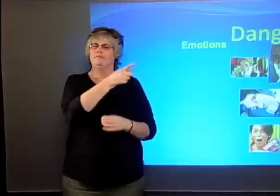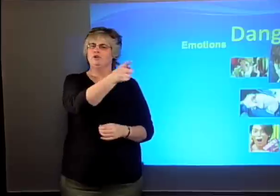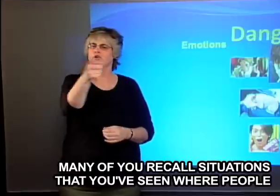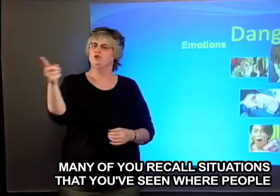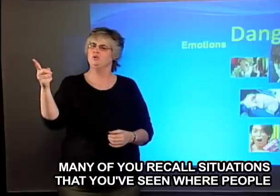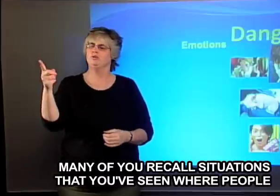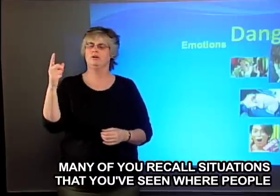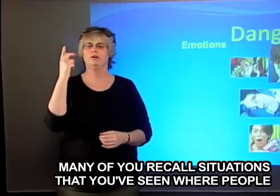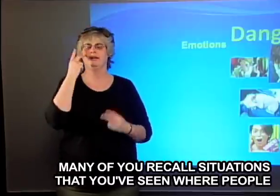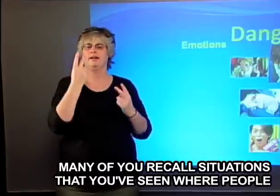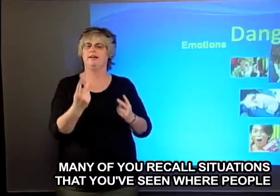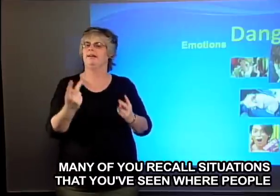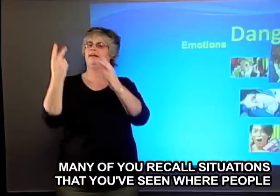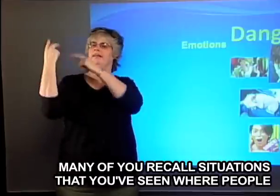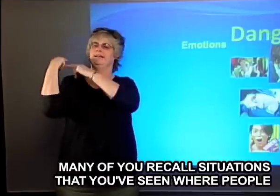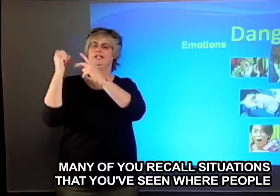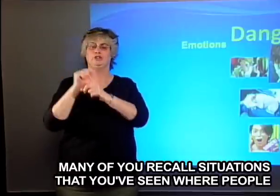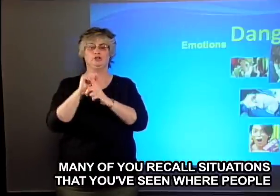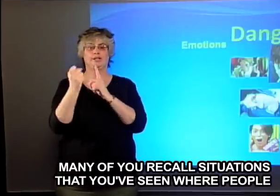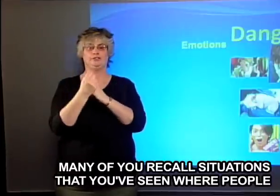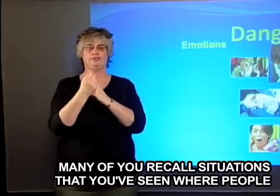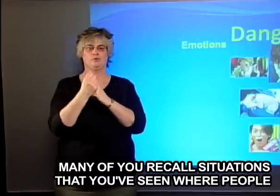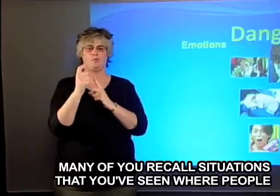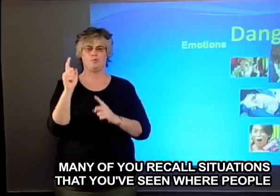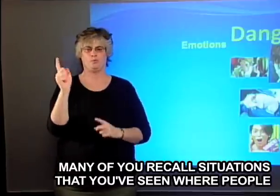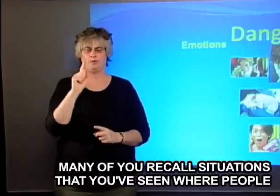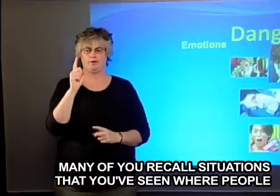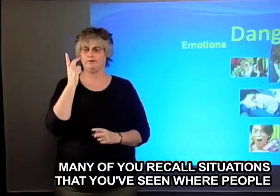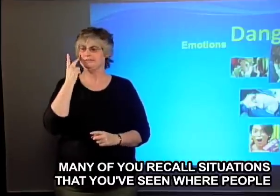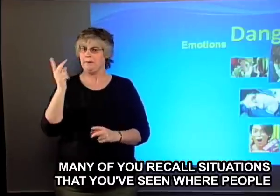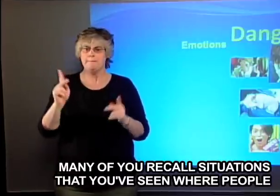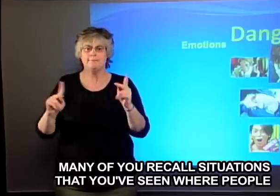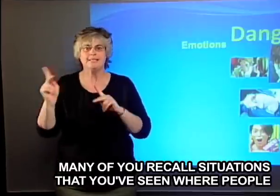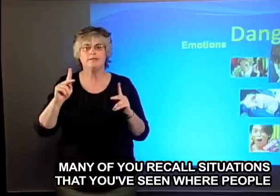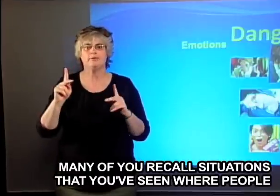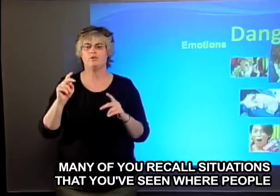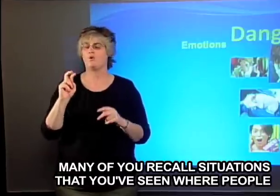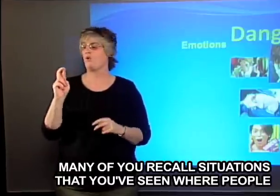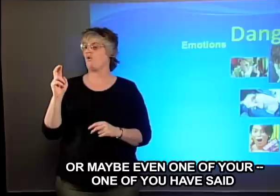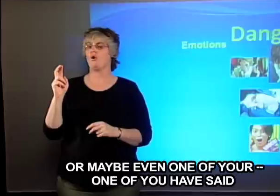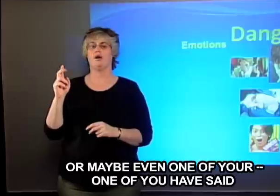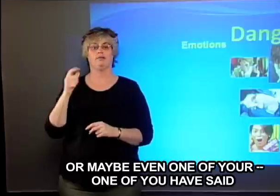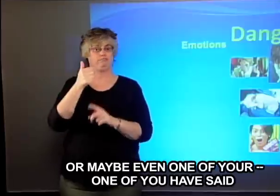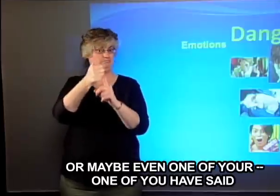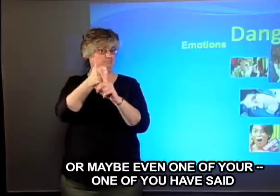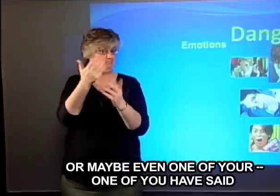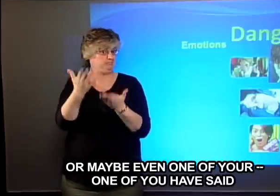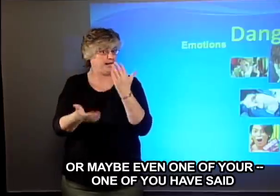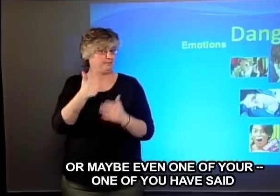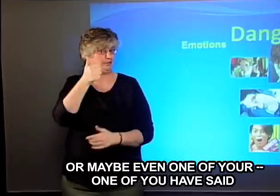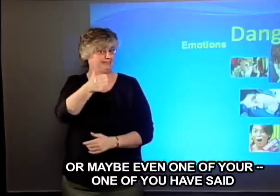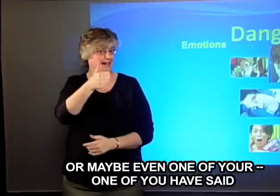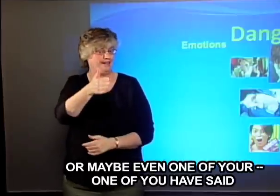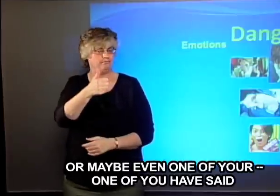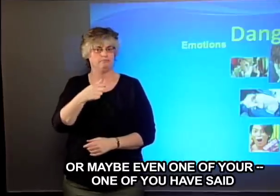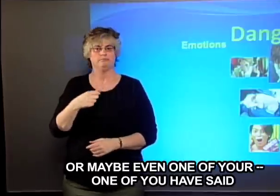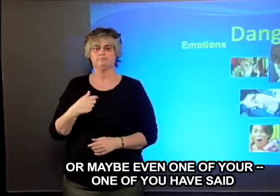Many of you recall situations that you've seen where people or maybe even one of